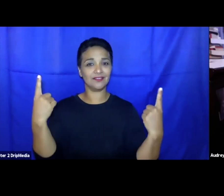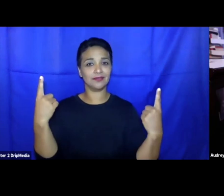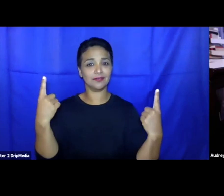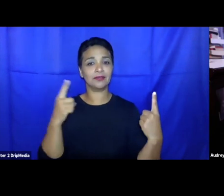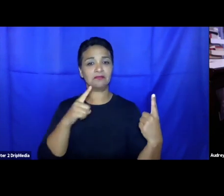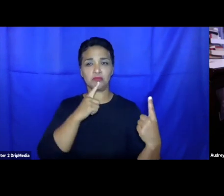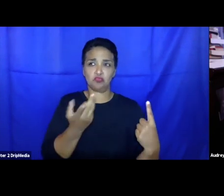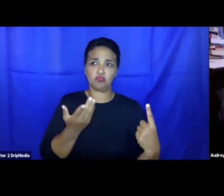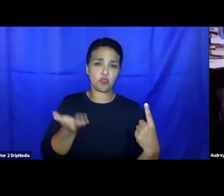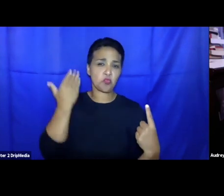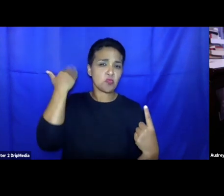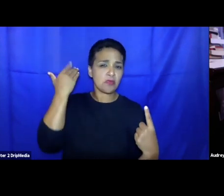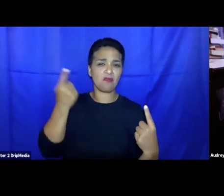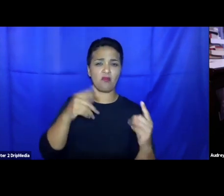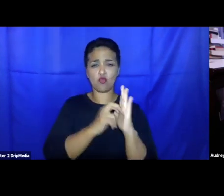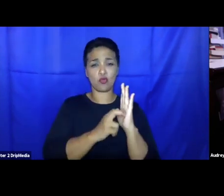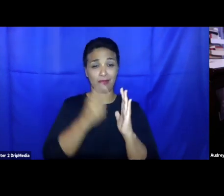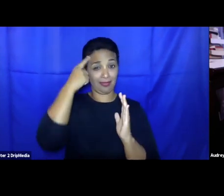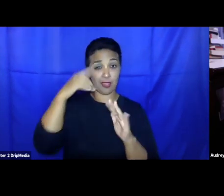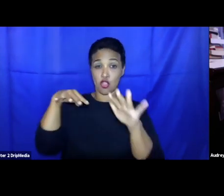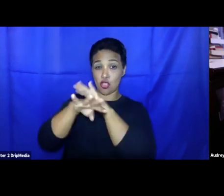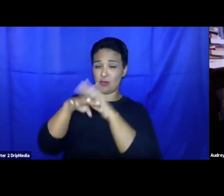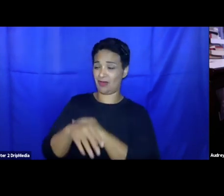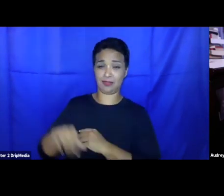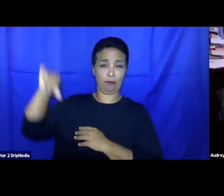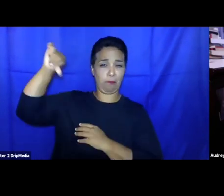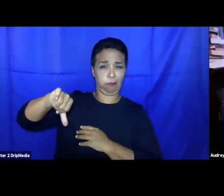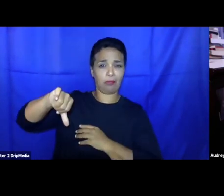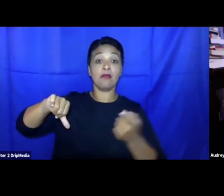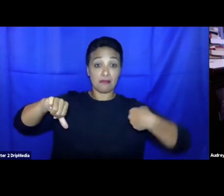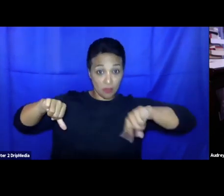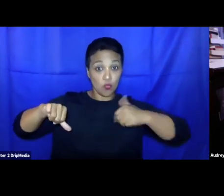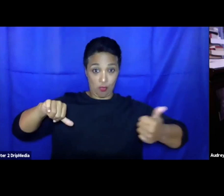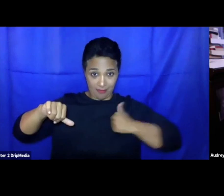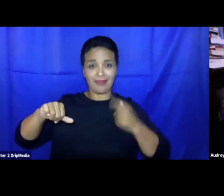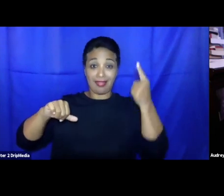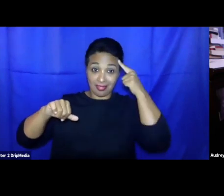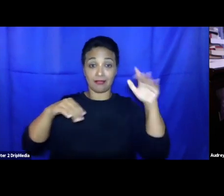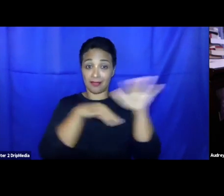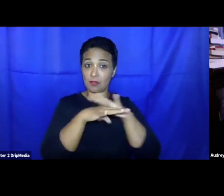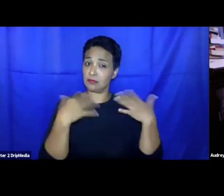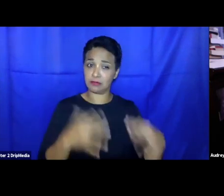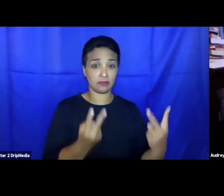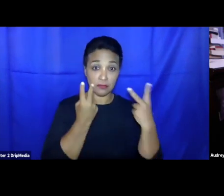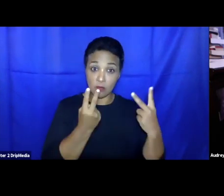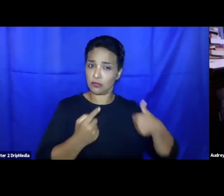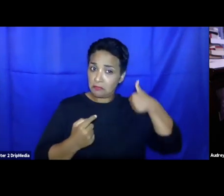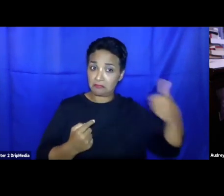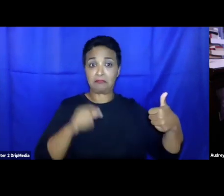countries that understand immigration as relatively recent, a supplement, and potentially conflicting with conceptions of